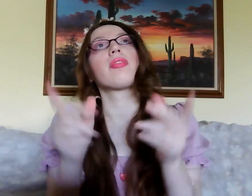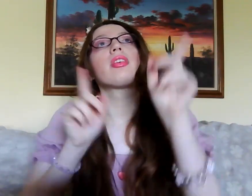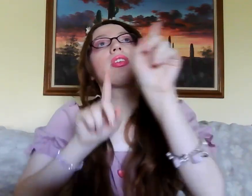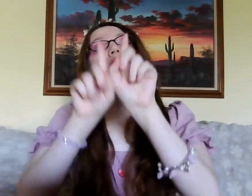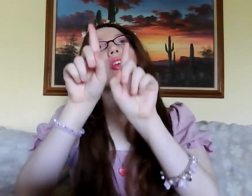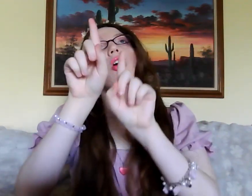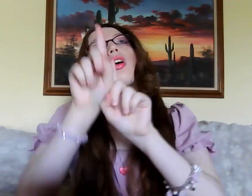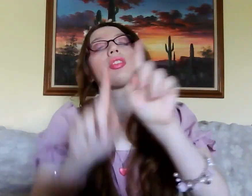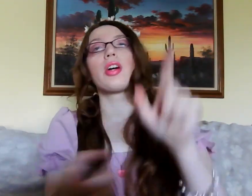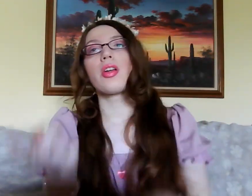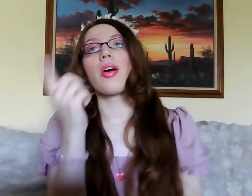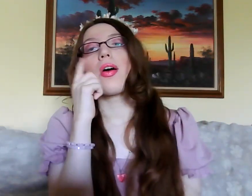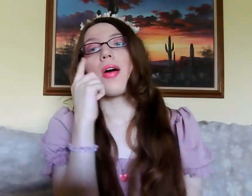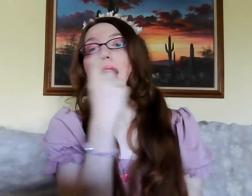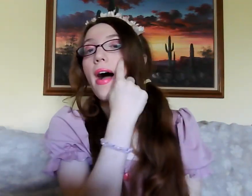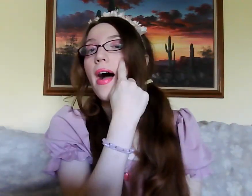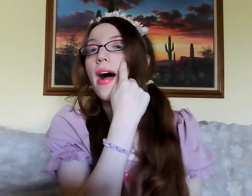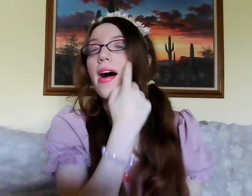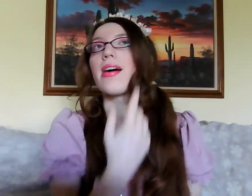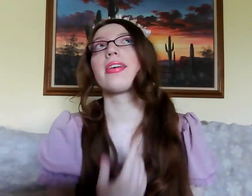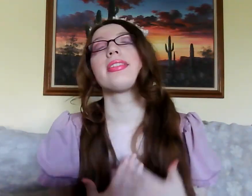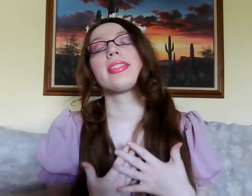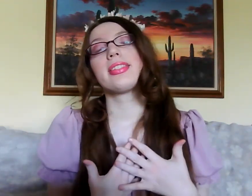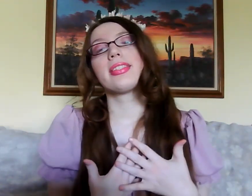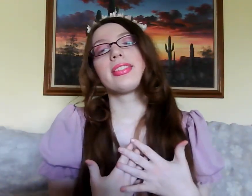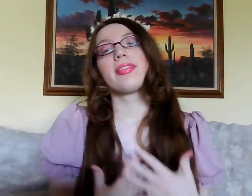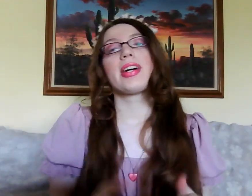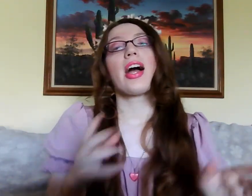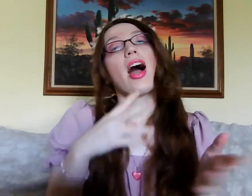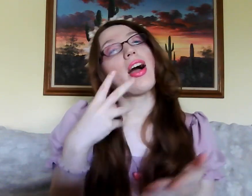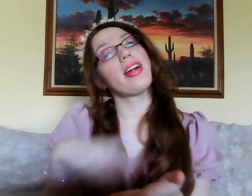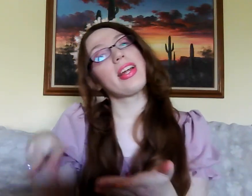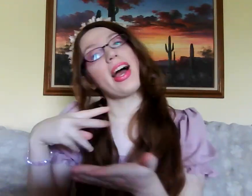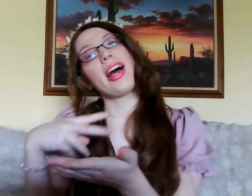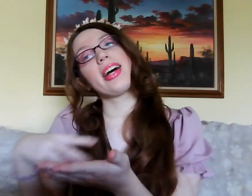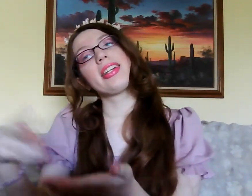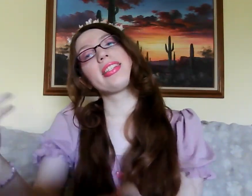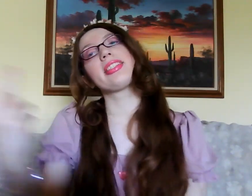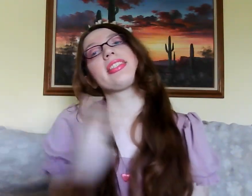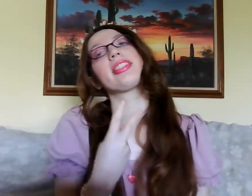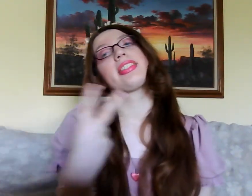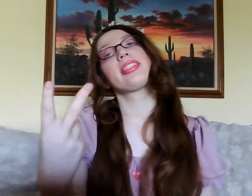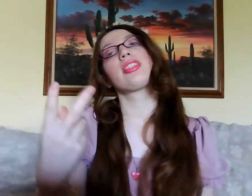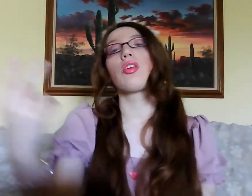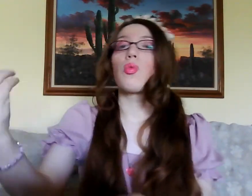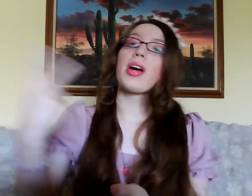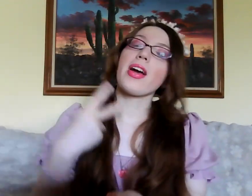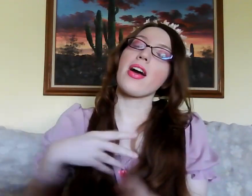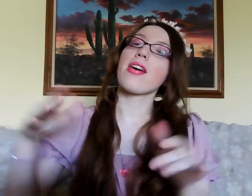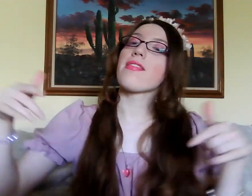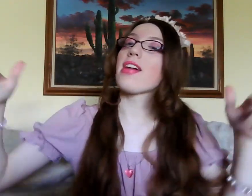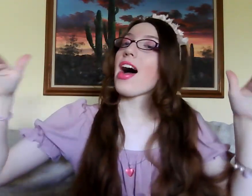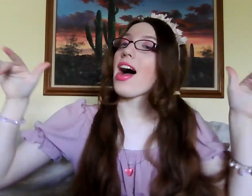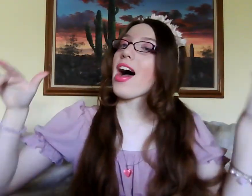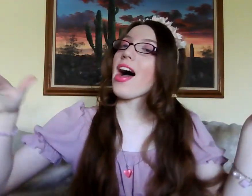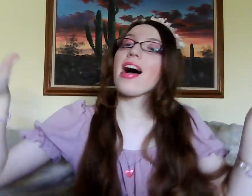the stars in her eyes. We are dancing, we are flying,